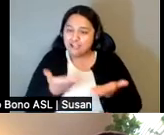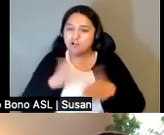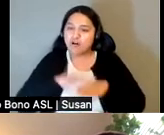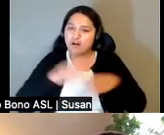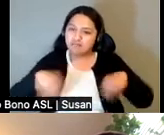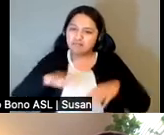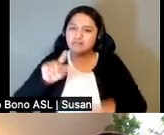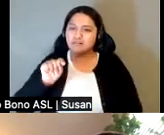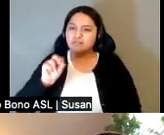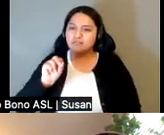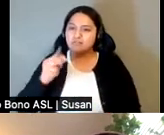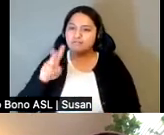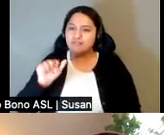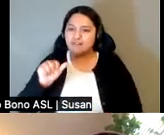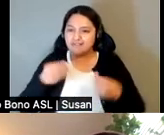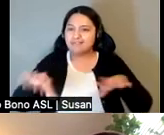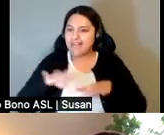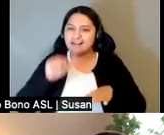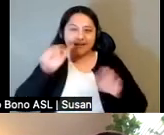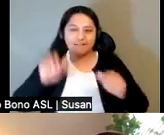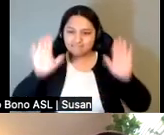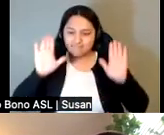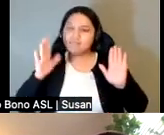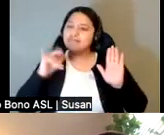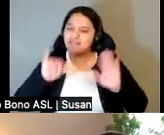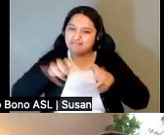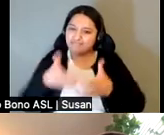no cedido, donde el pueblo e idioma Tongva sigue en resistencia.